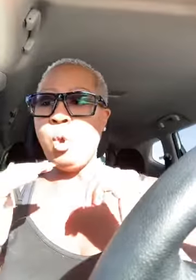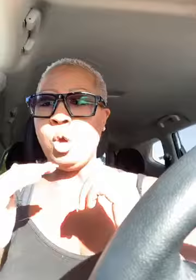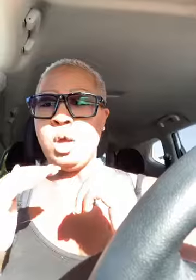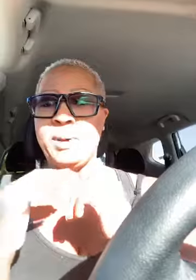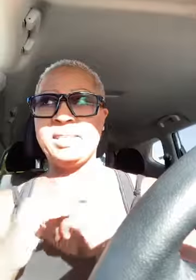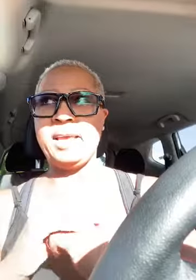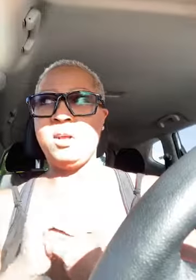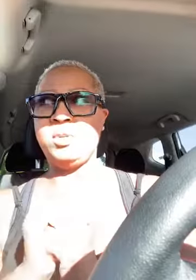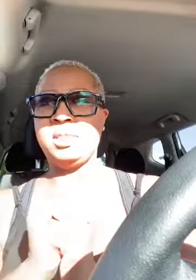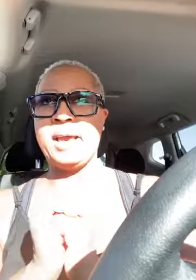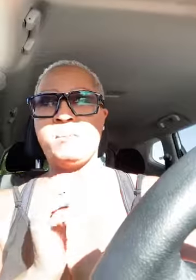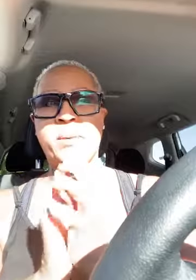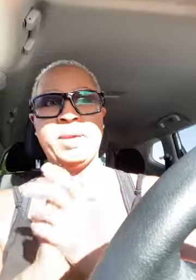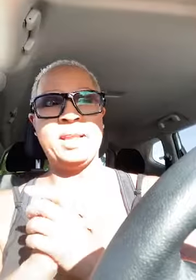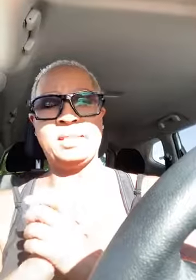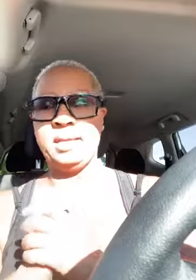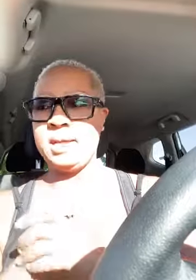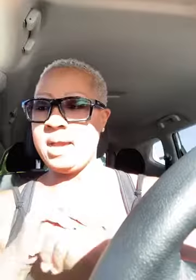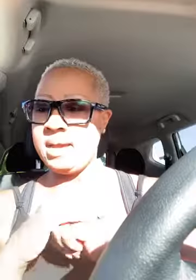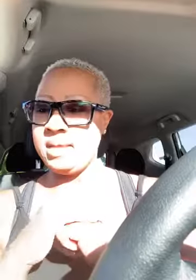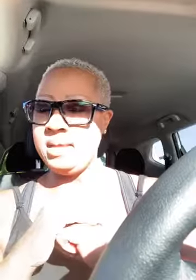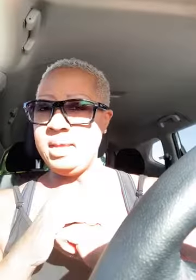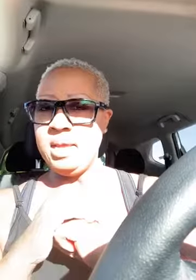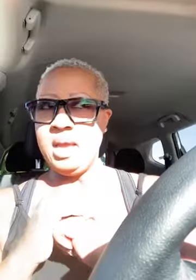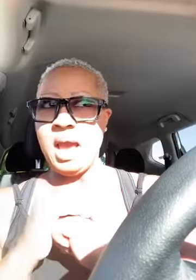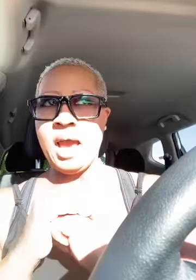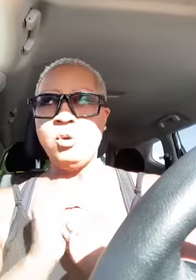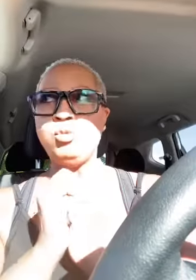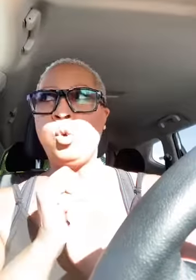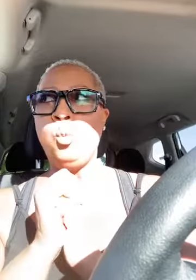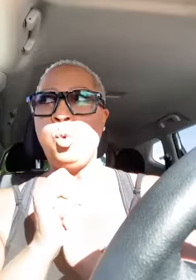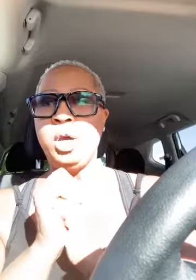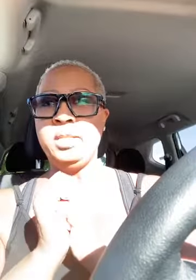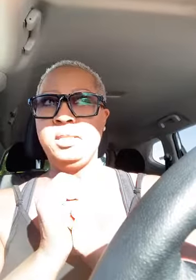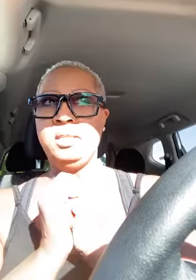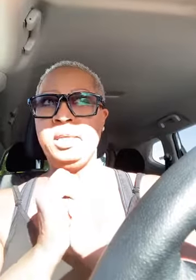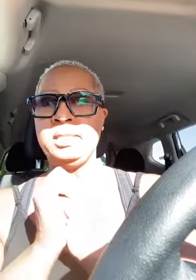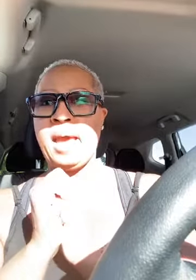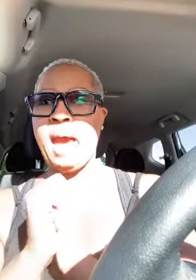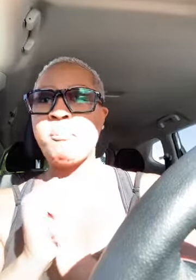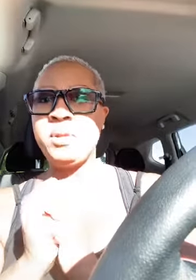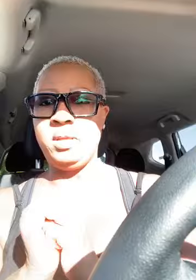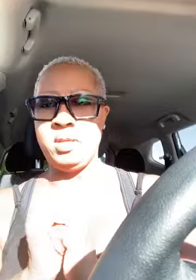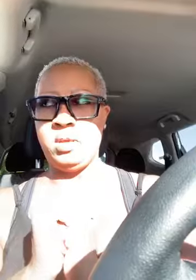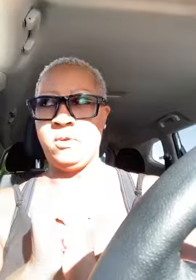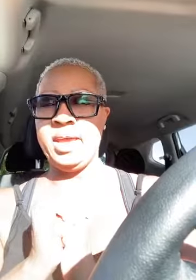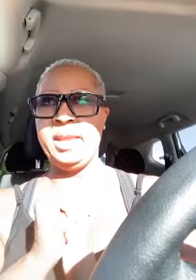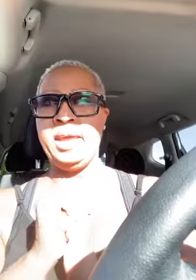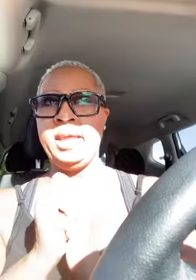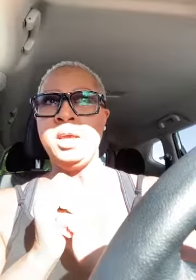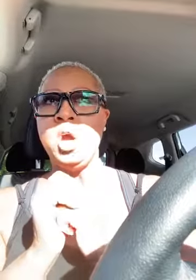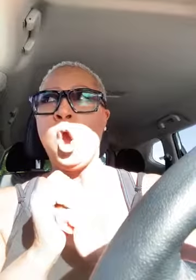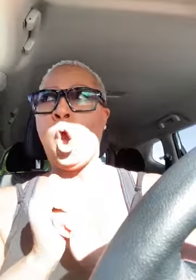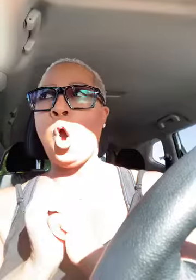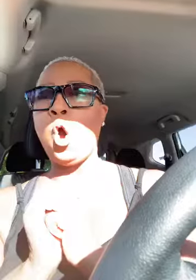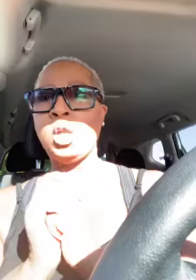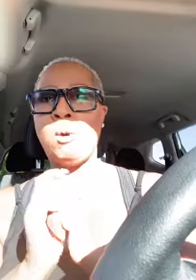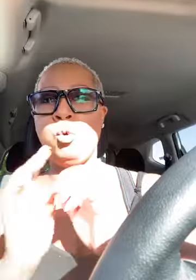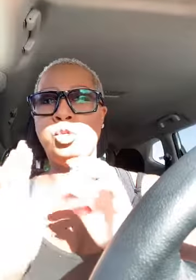woke up i sat on the side of my bed i said god i don't know what is happening here and and all i want